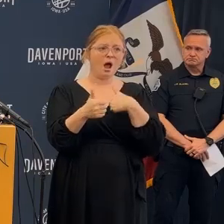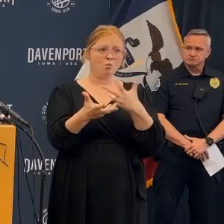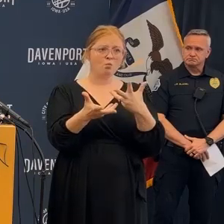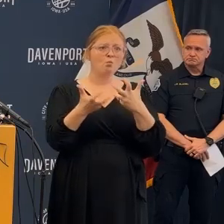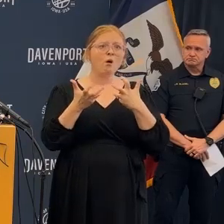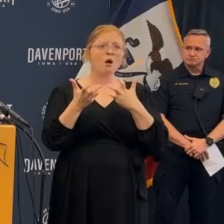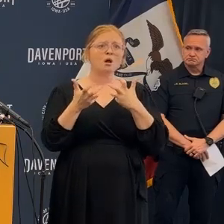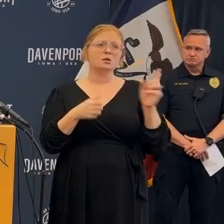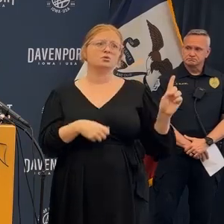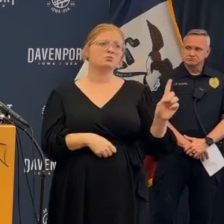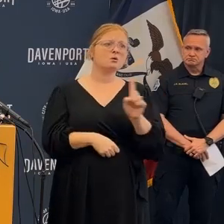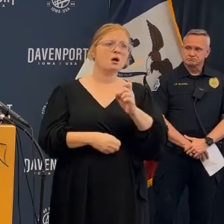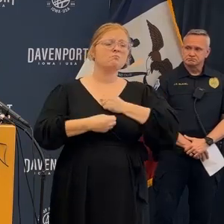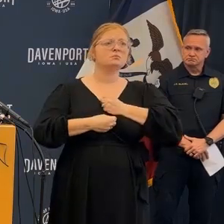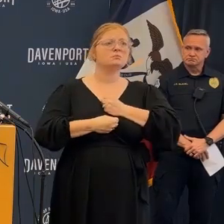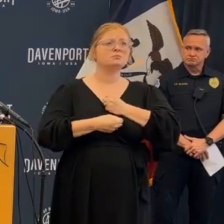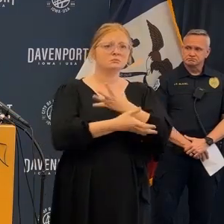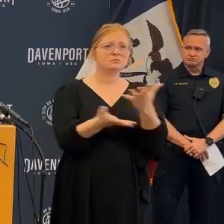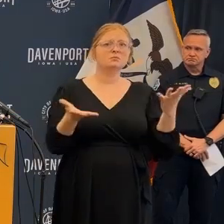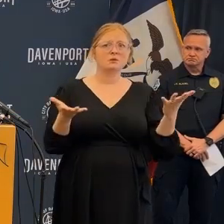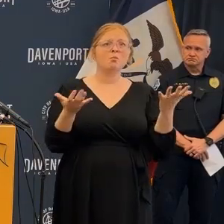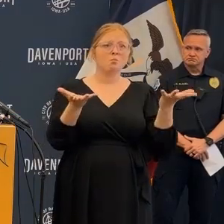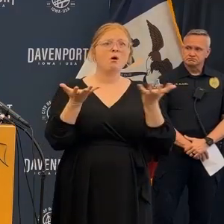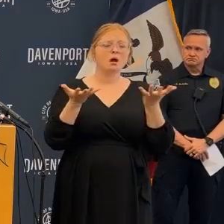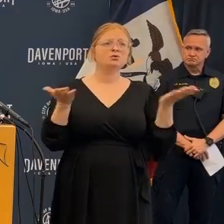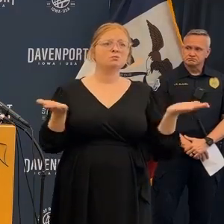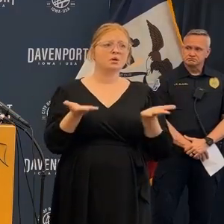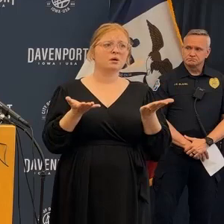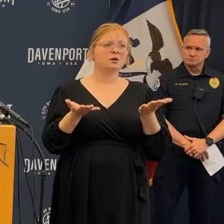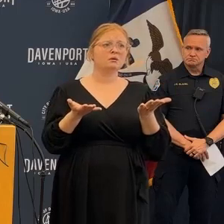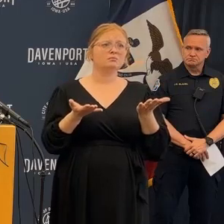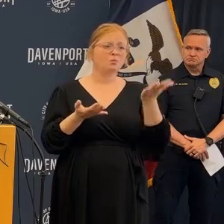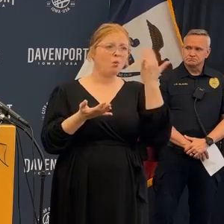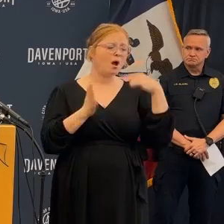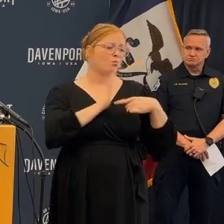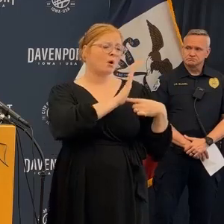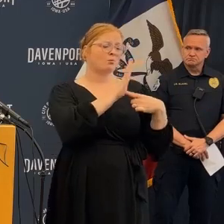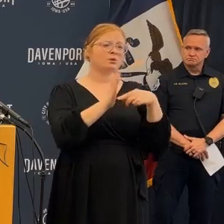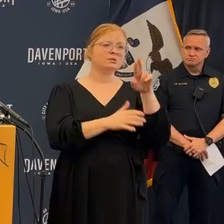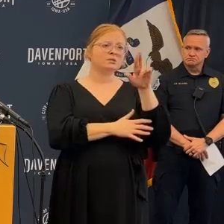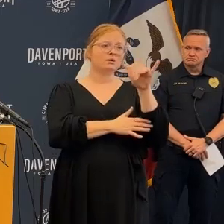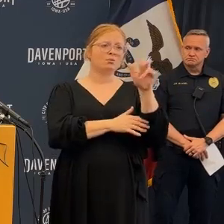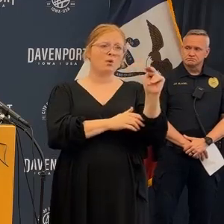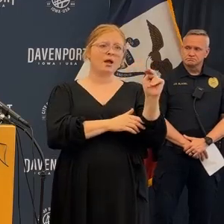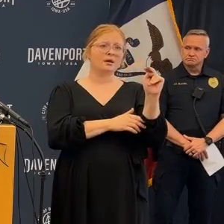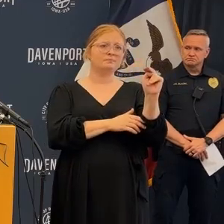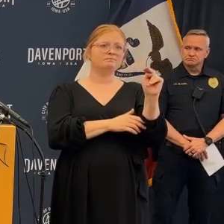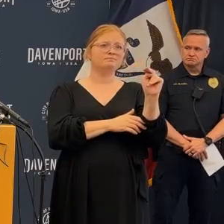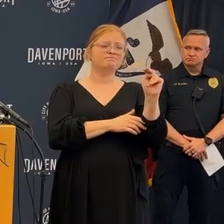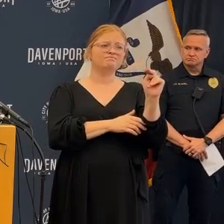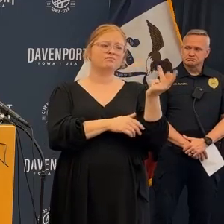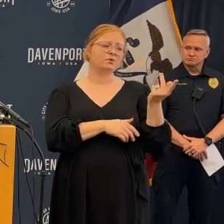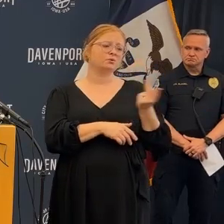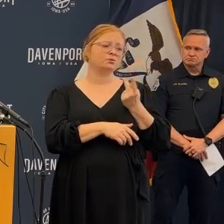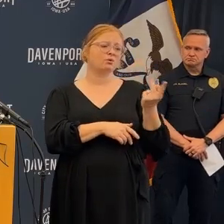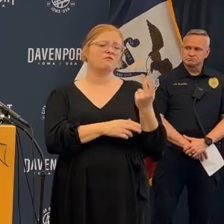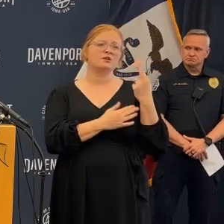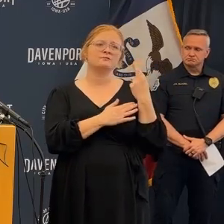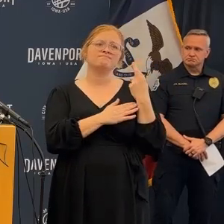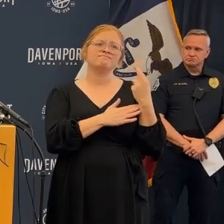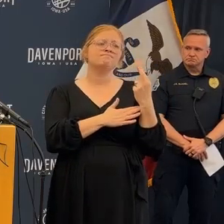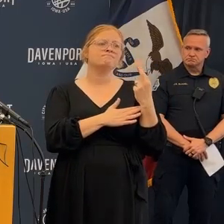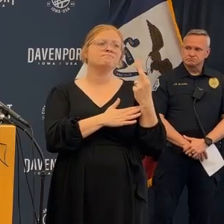that I completely wanted to come and make my voice heard on behalf of Ryan.